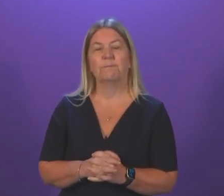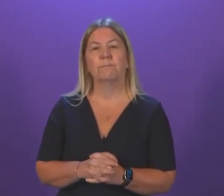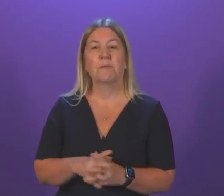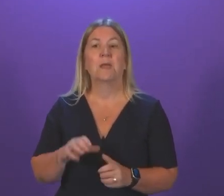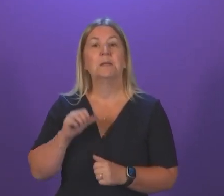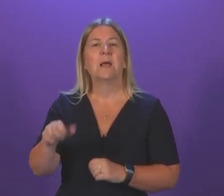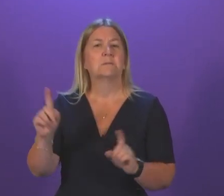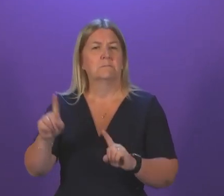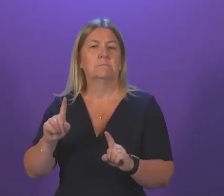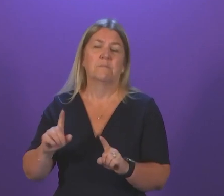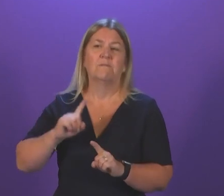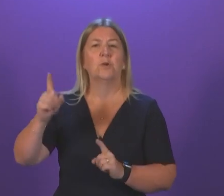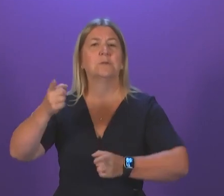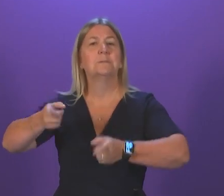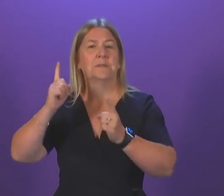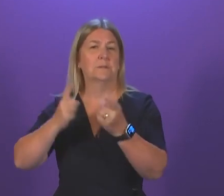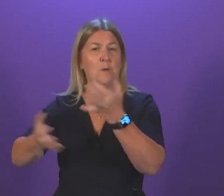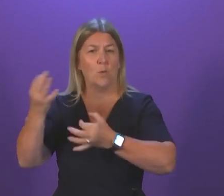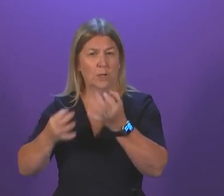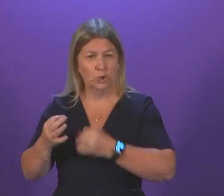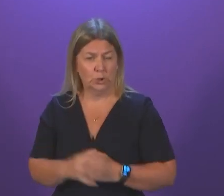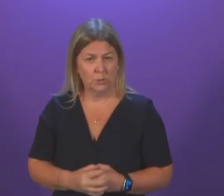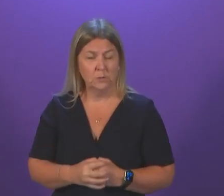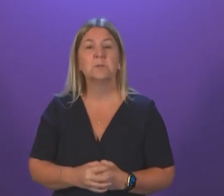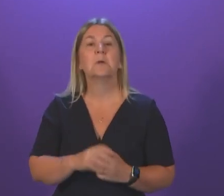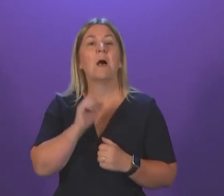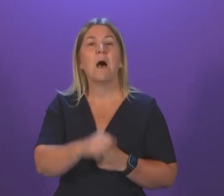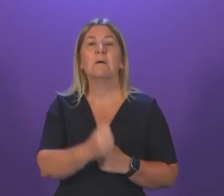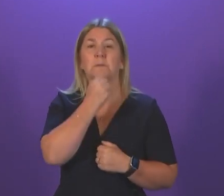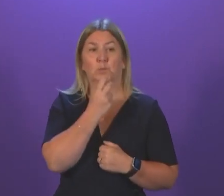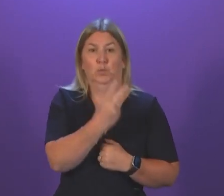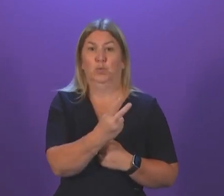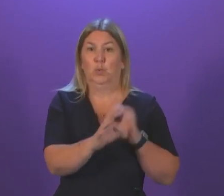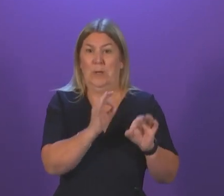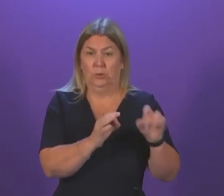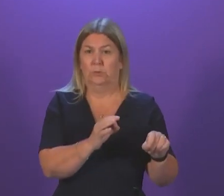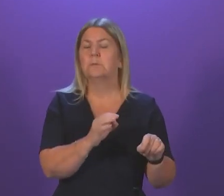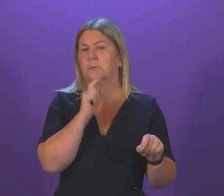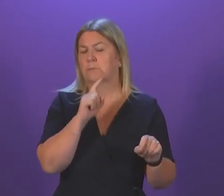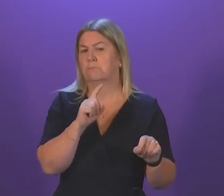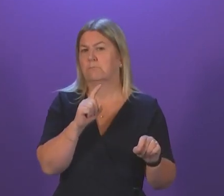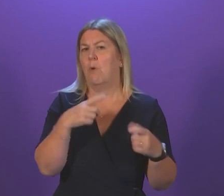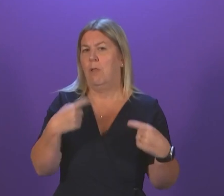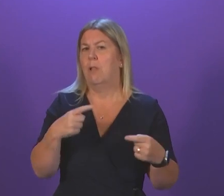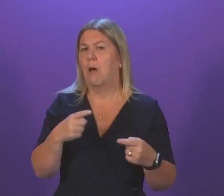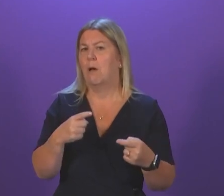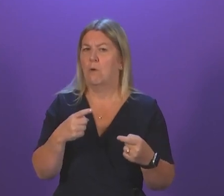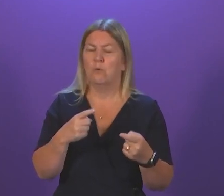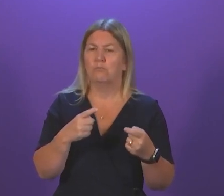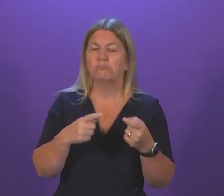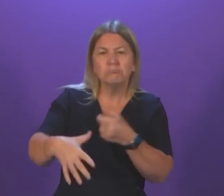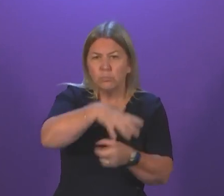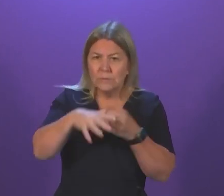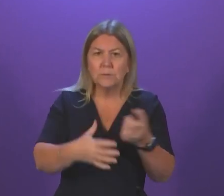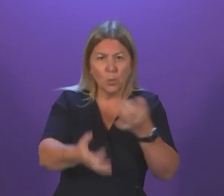constituency and general supplementaries after question two, so members wishing to ask such supplementaries should press their request to